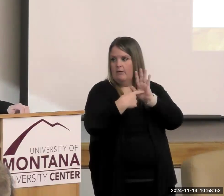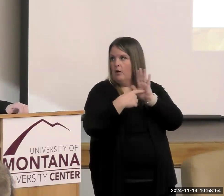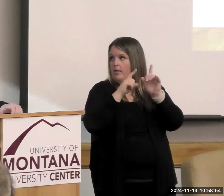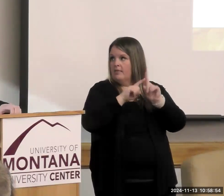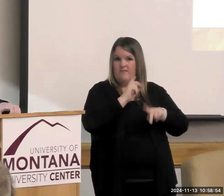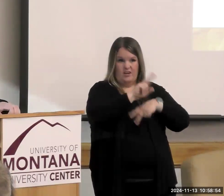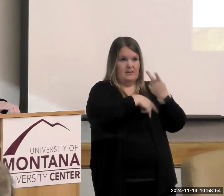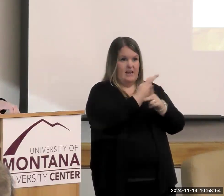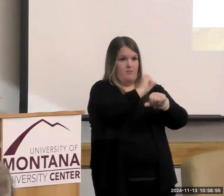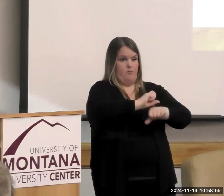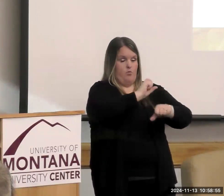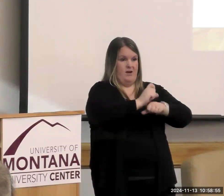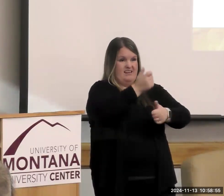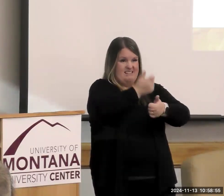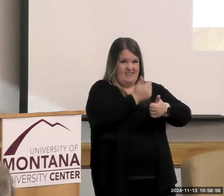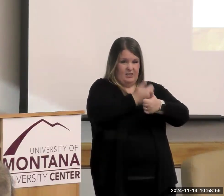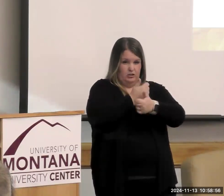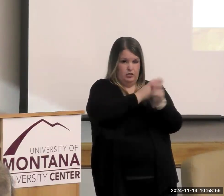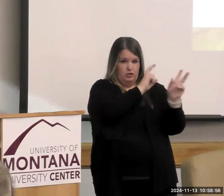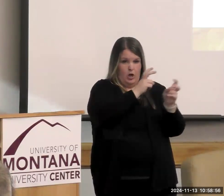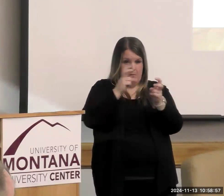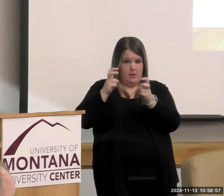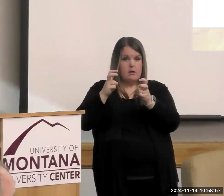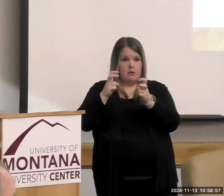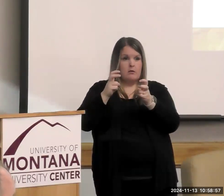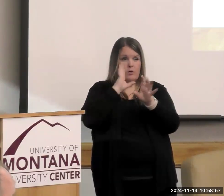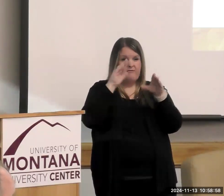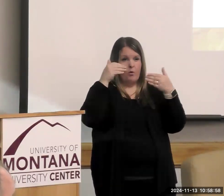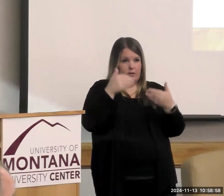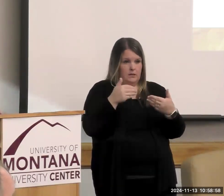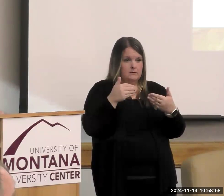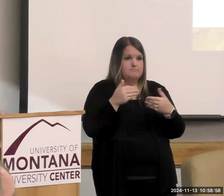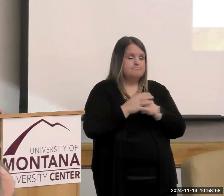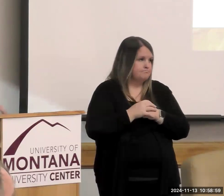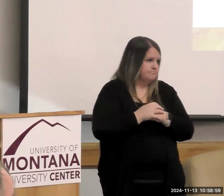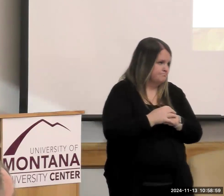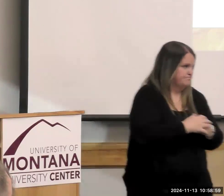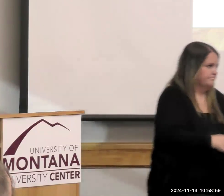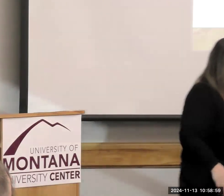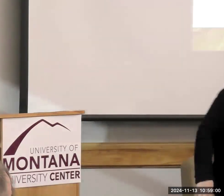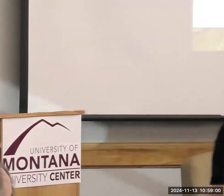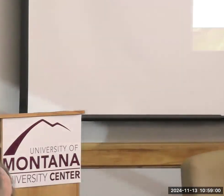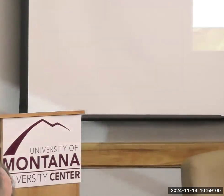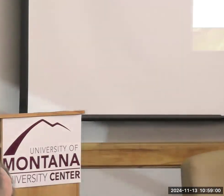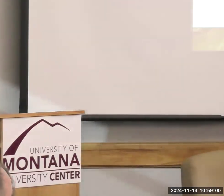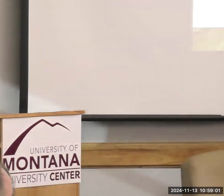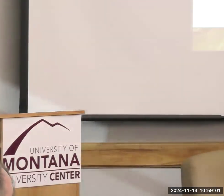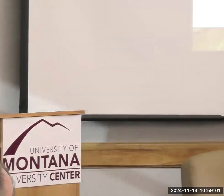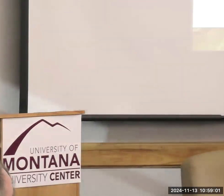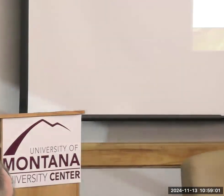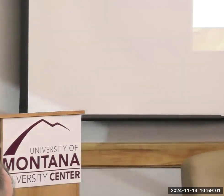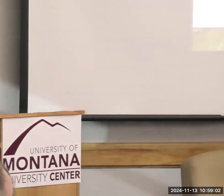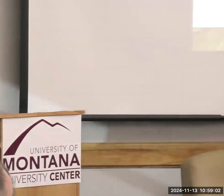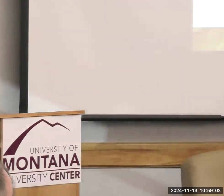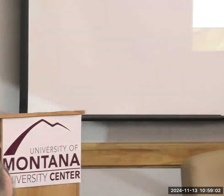work that each of the topic areas focused on. And I'll mention one more thing. Yes,